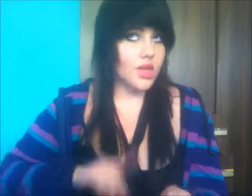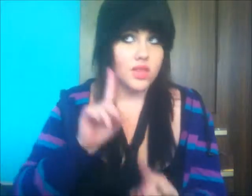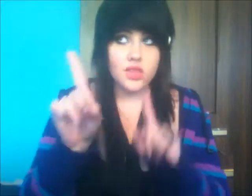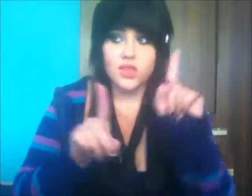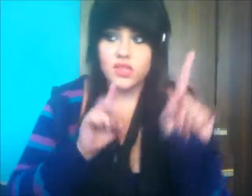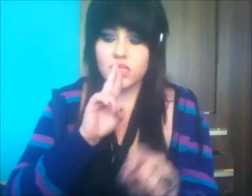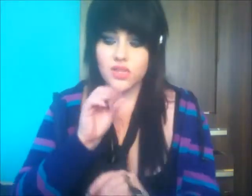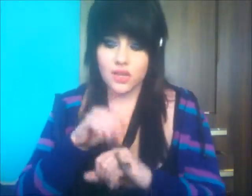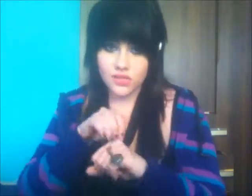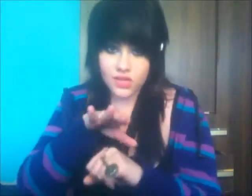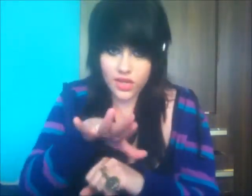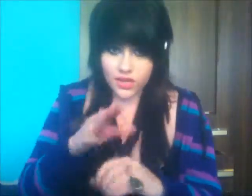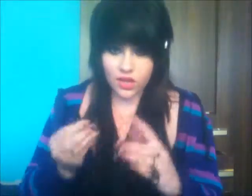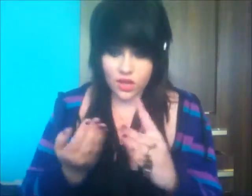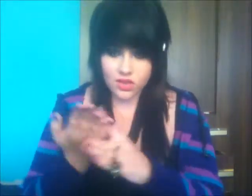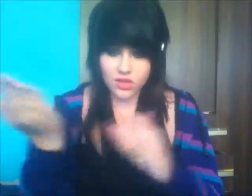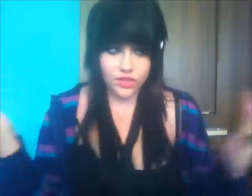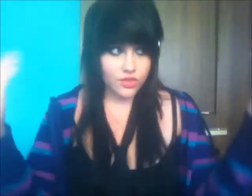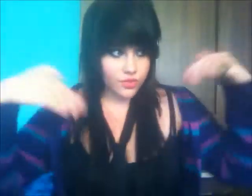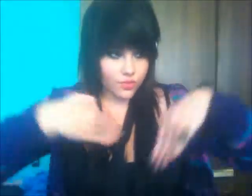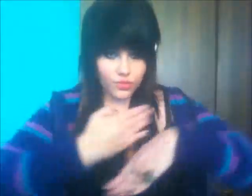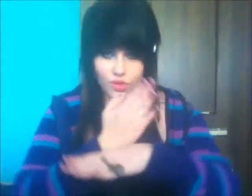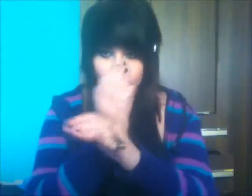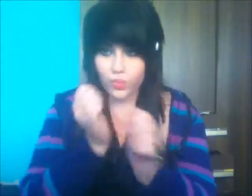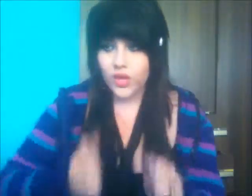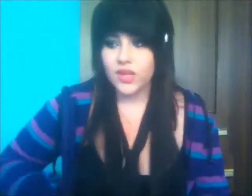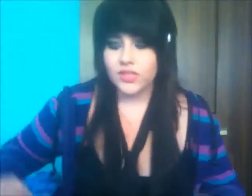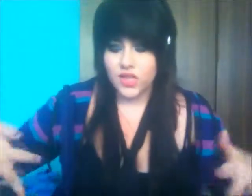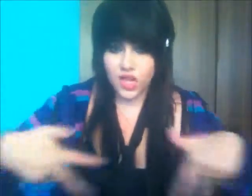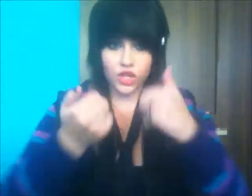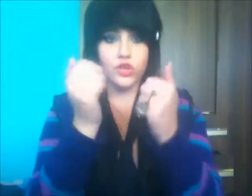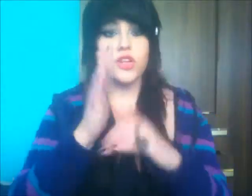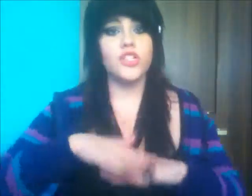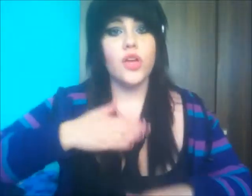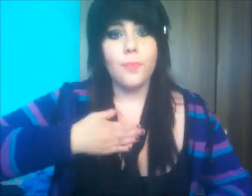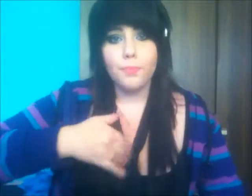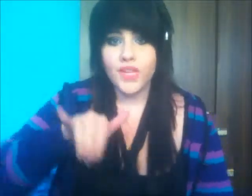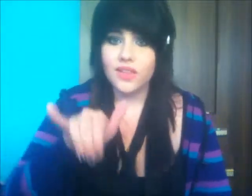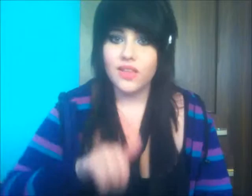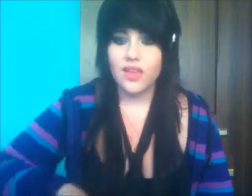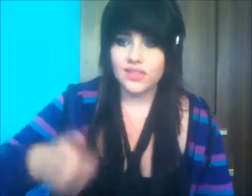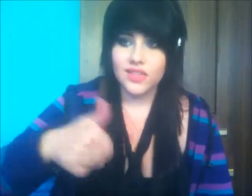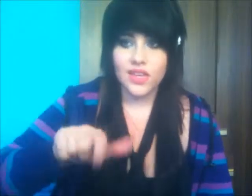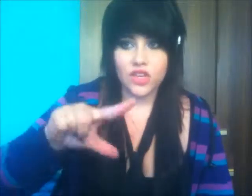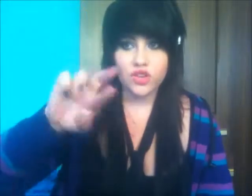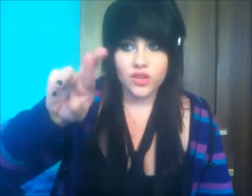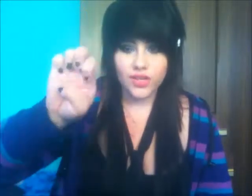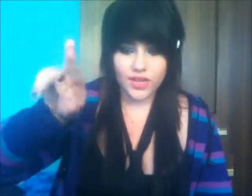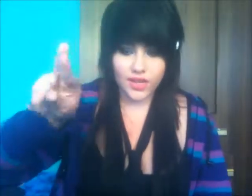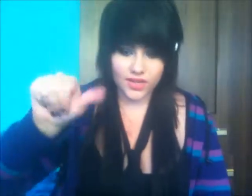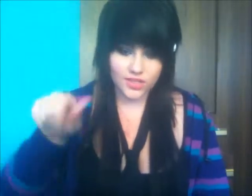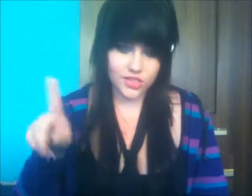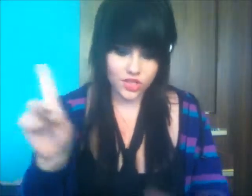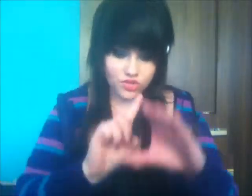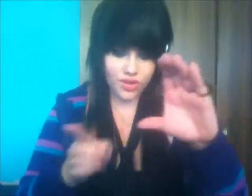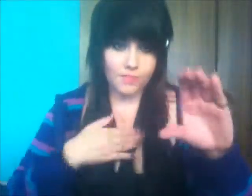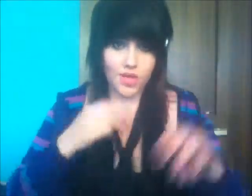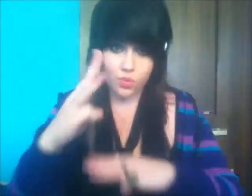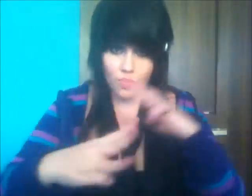The stars are crawling through the waves Crash on me like ten grenades Drown my